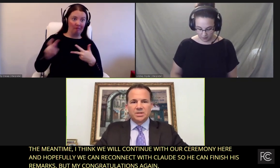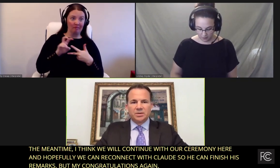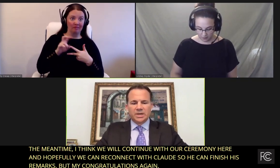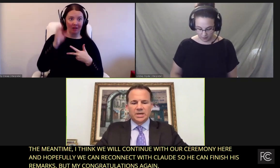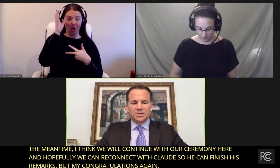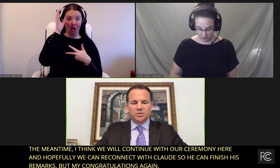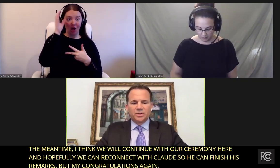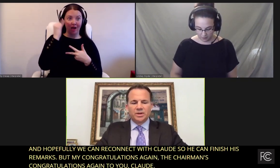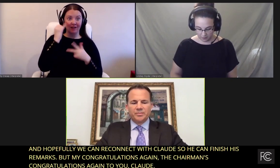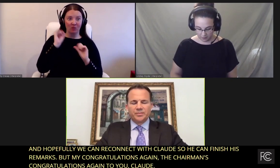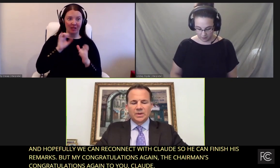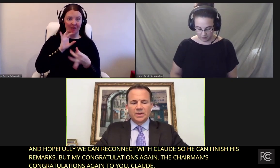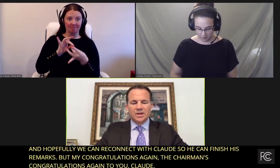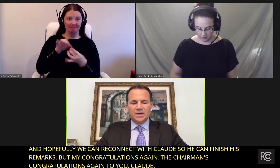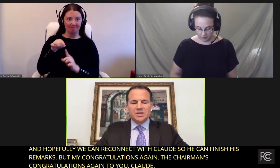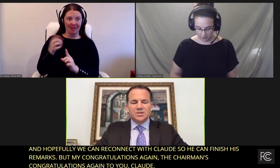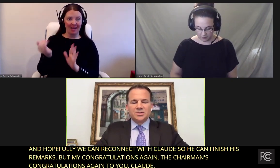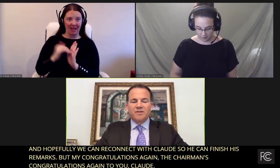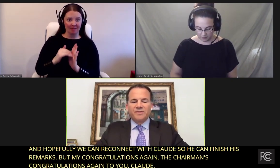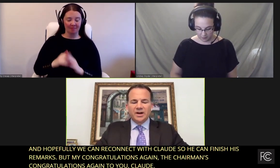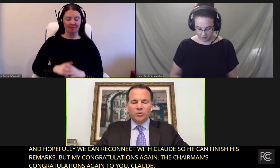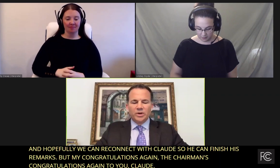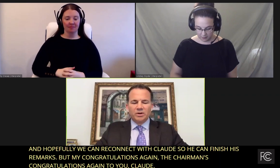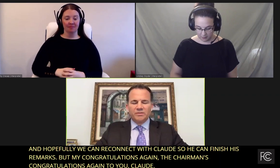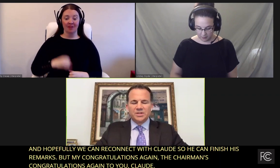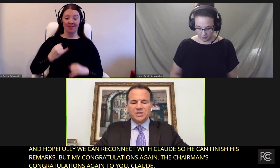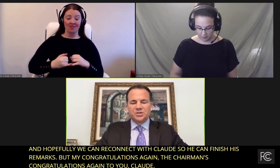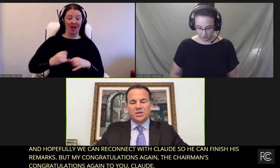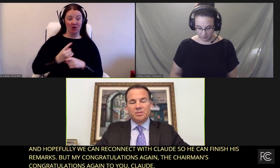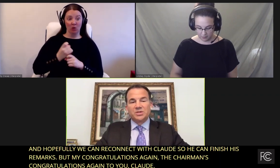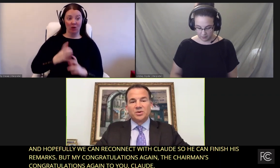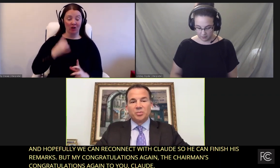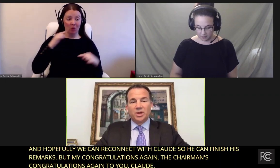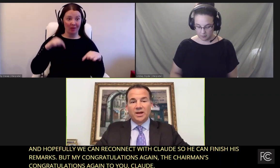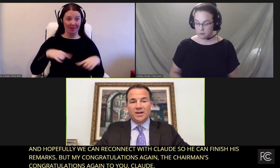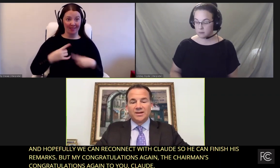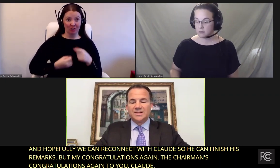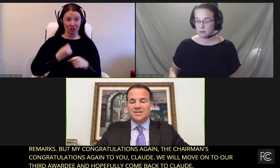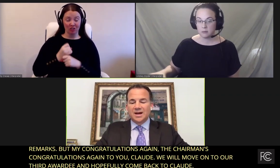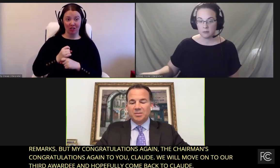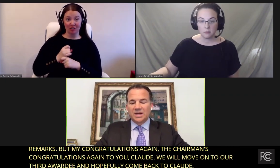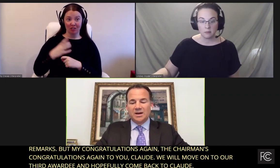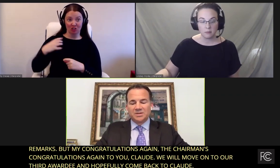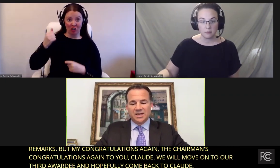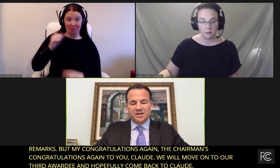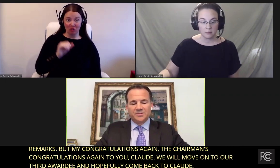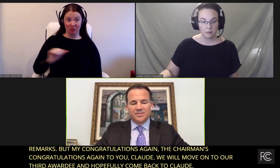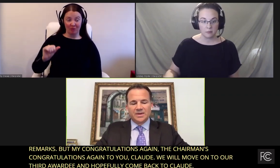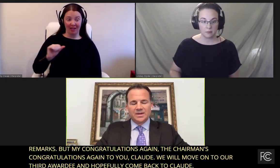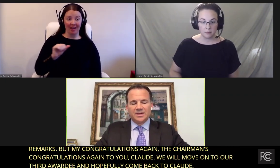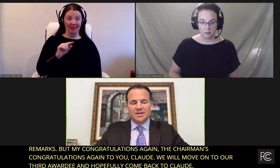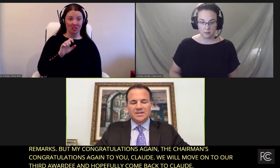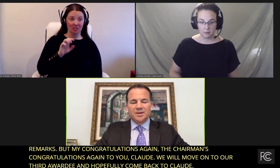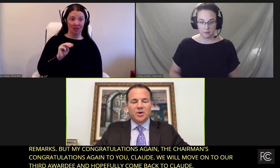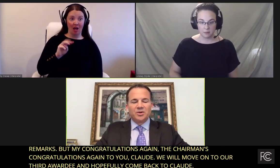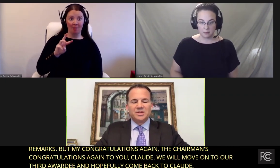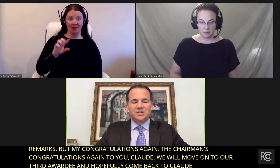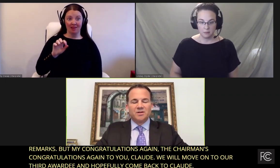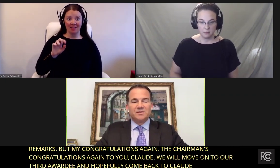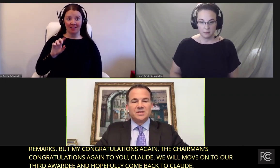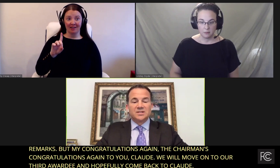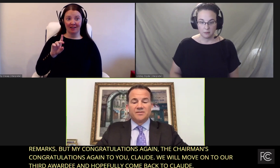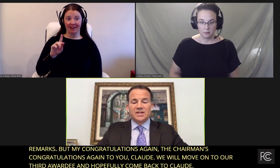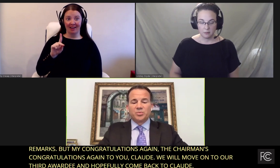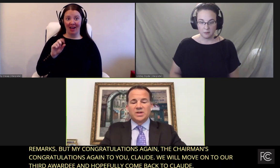reestablish a connection with him. So our final winner of this year's chairman's AAA is Tom Lukowski. Tom